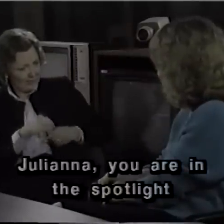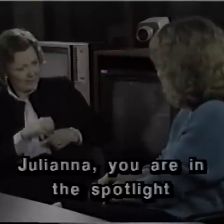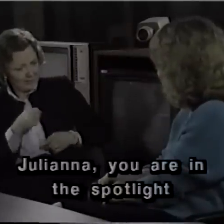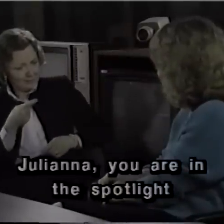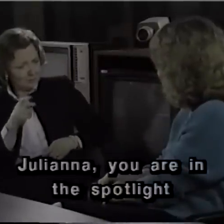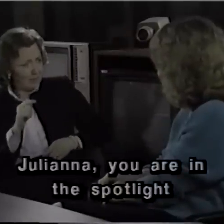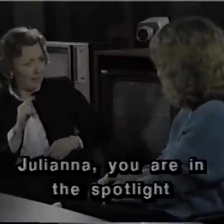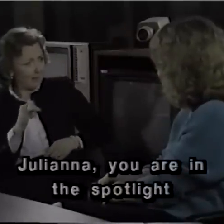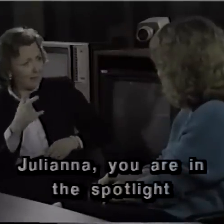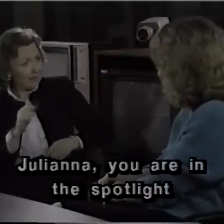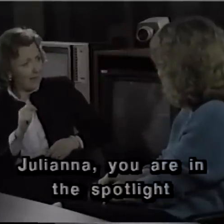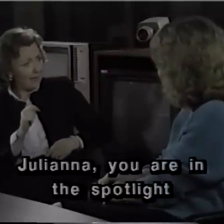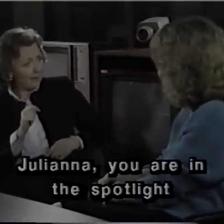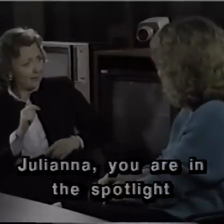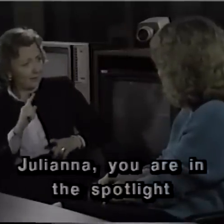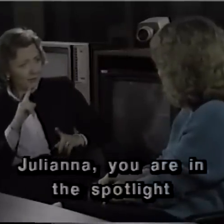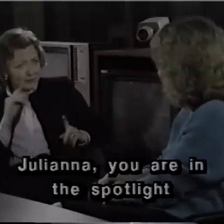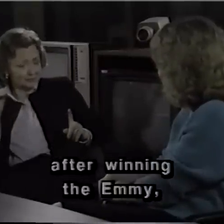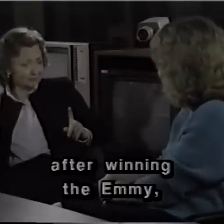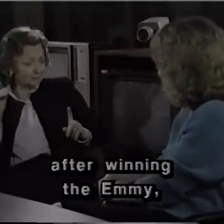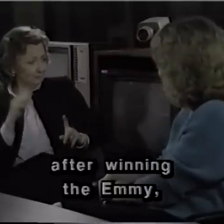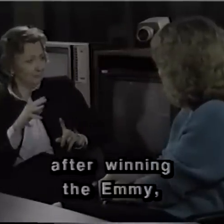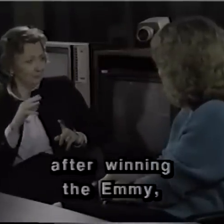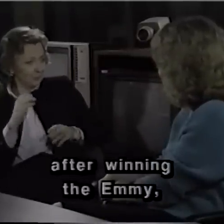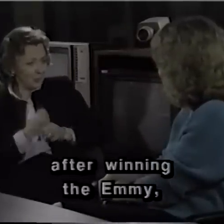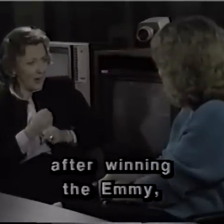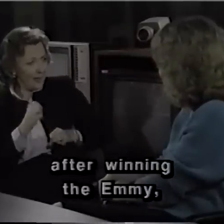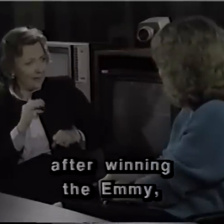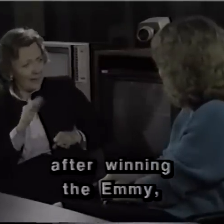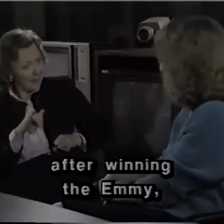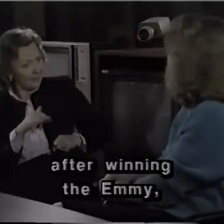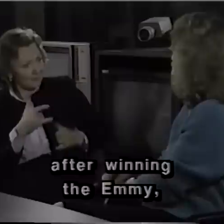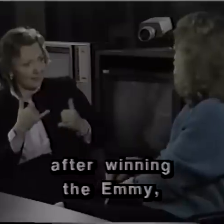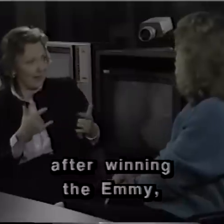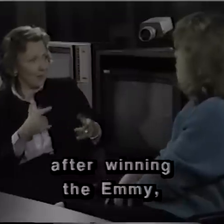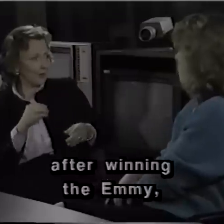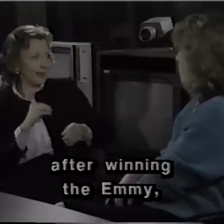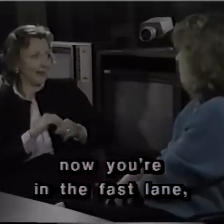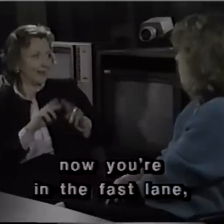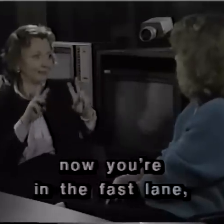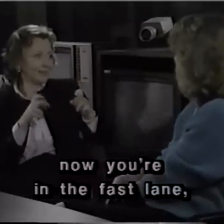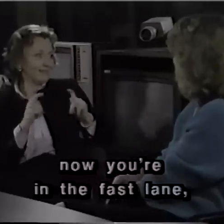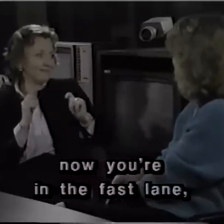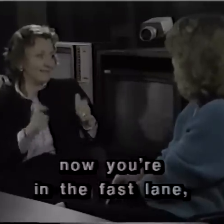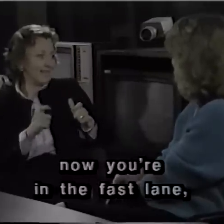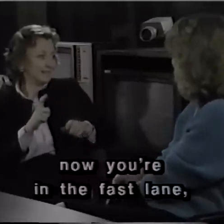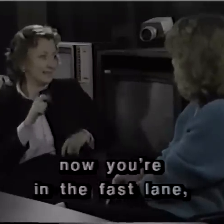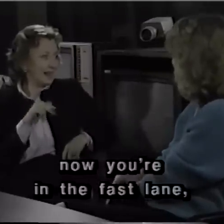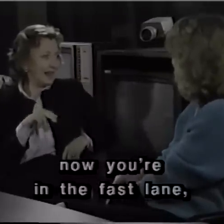Juliana, you're in the spotlight after winning the Emmy. Now you're in the fast lane.